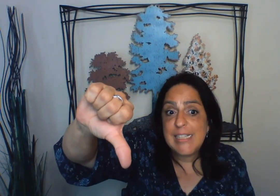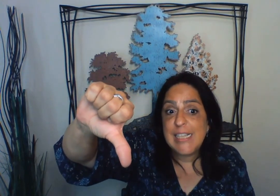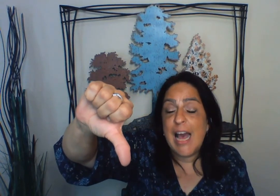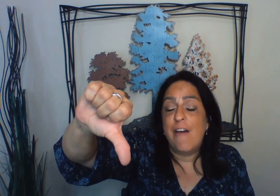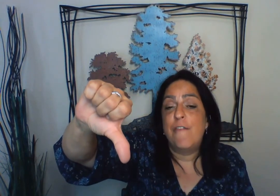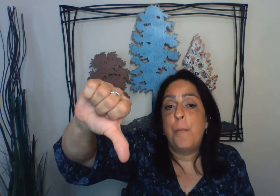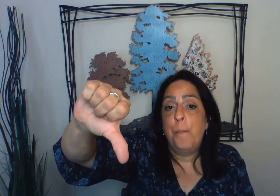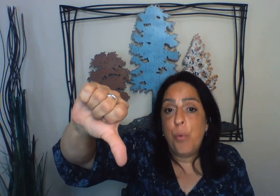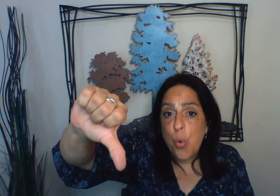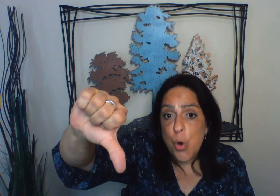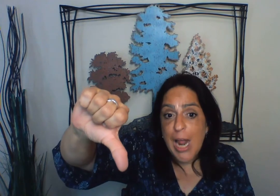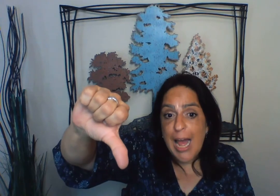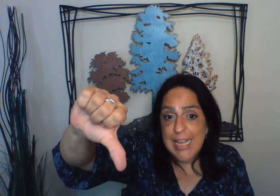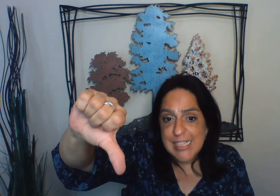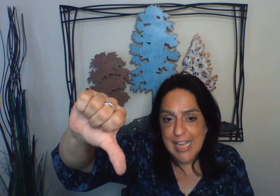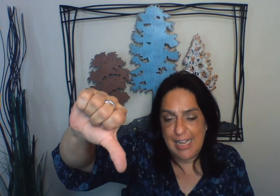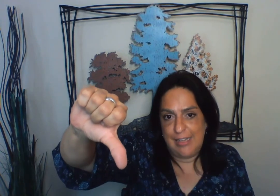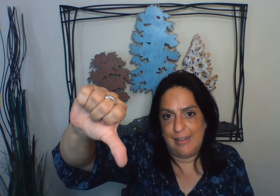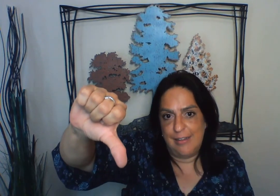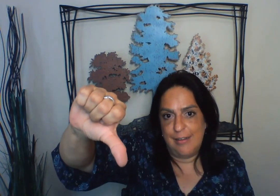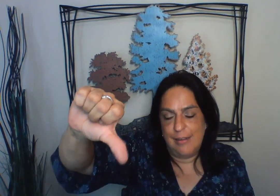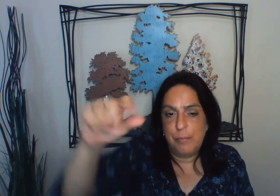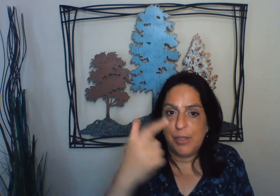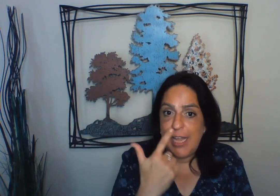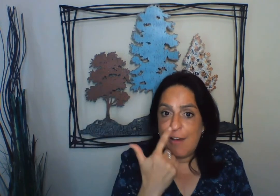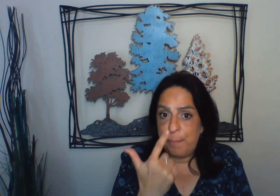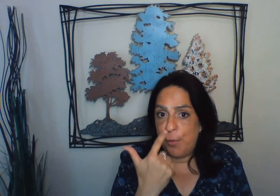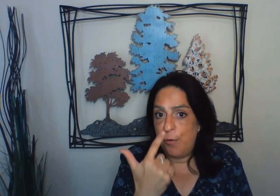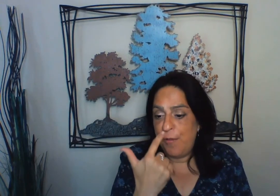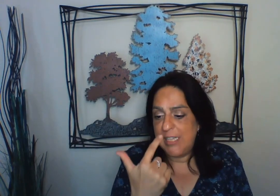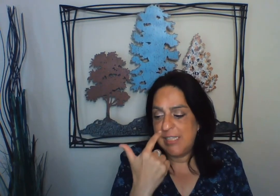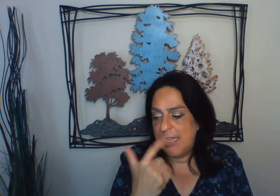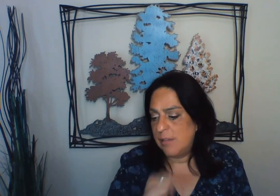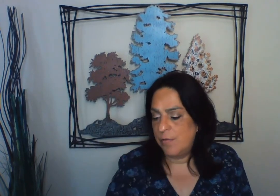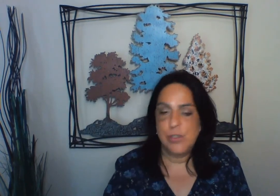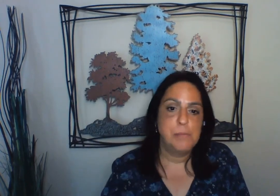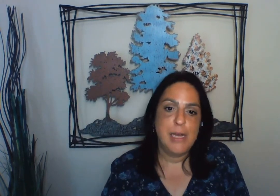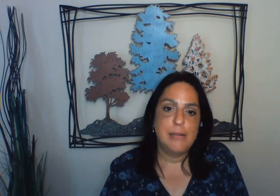Peaks have poor eyesight, but they have perfect sense of smell.